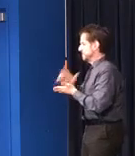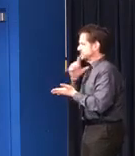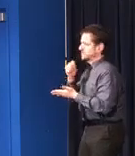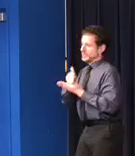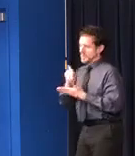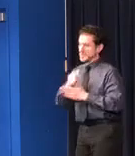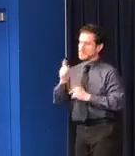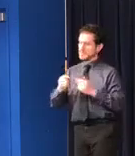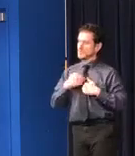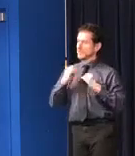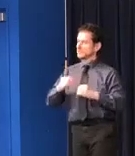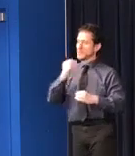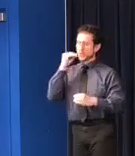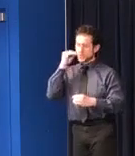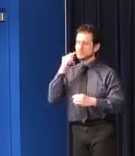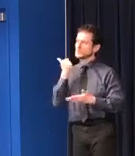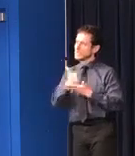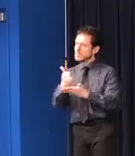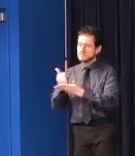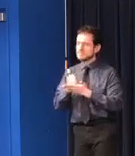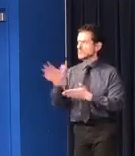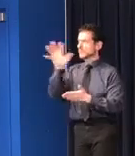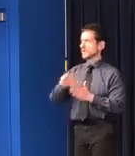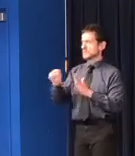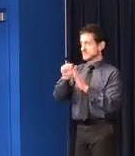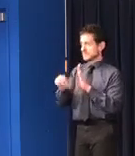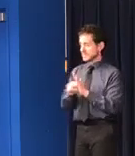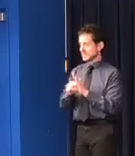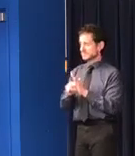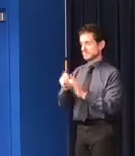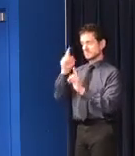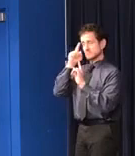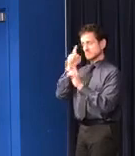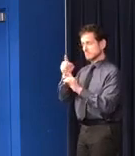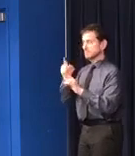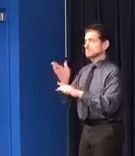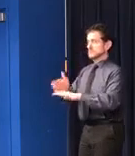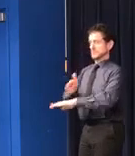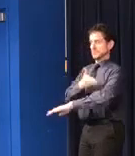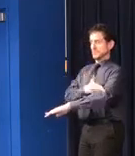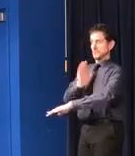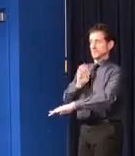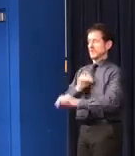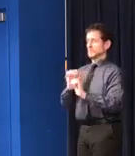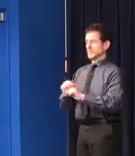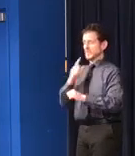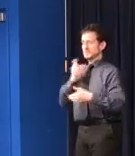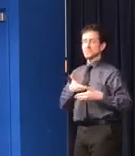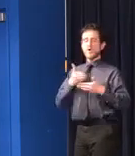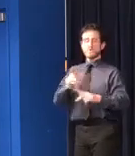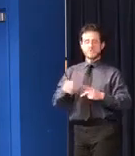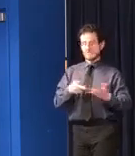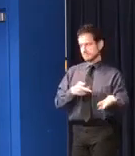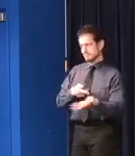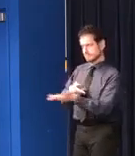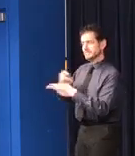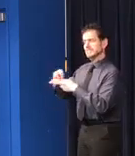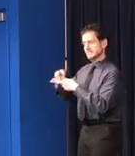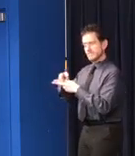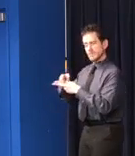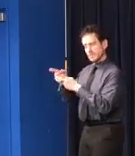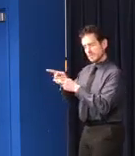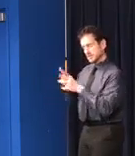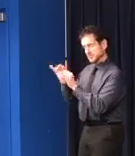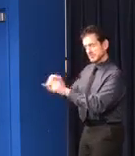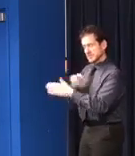assistance statewide, with a focus on expanding our ability to offer temporary shelter. That's